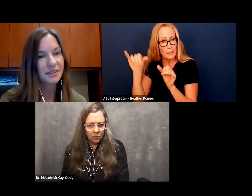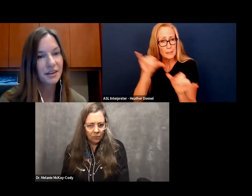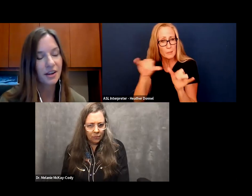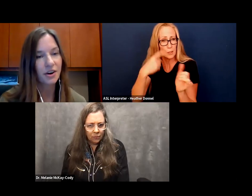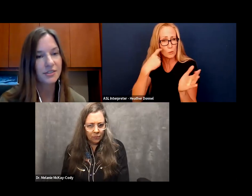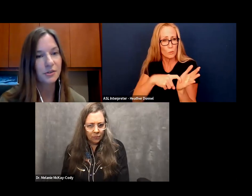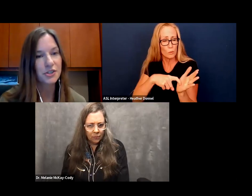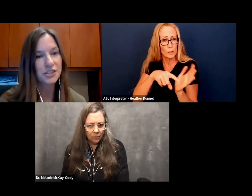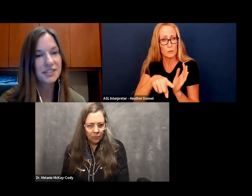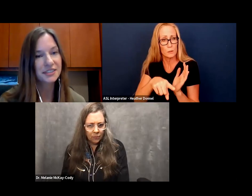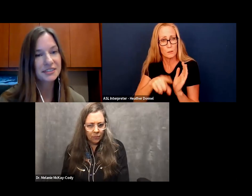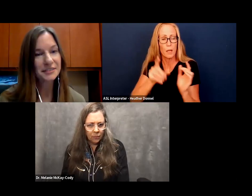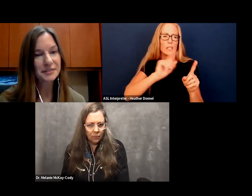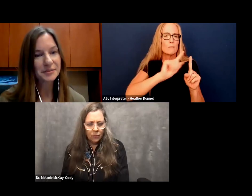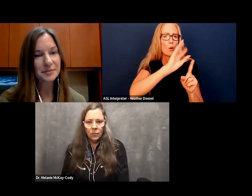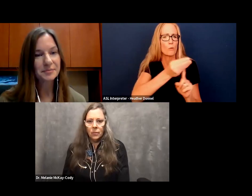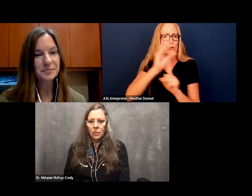seen across cultures.